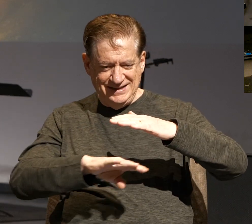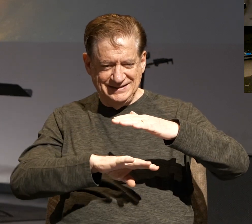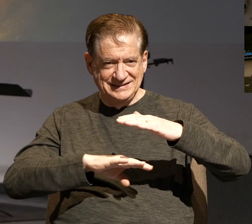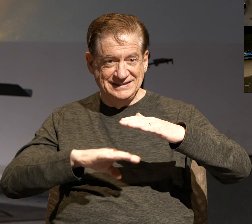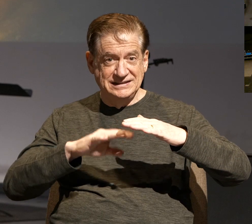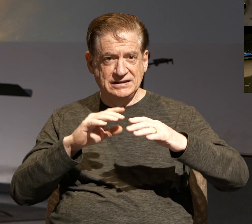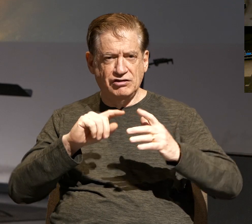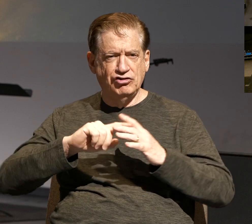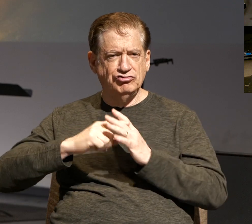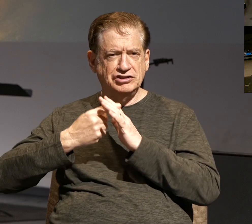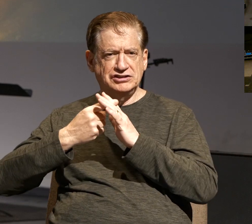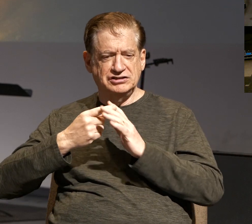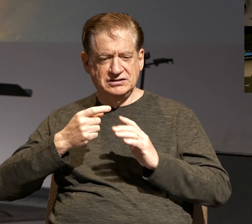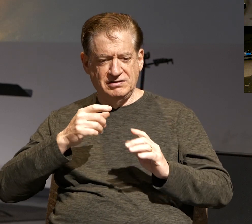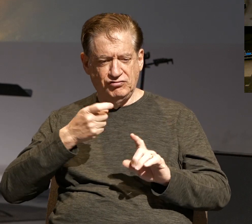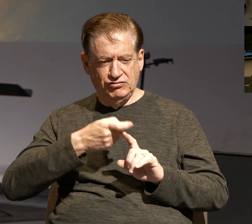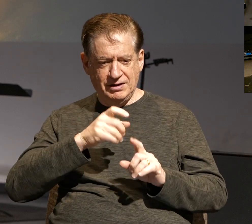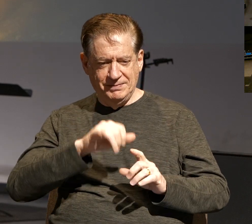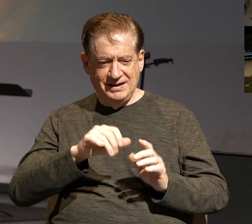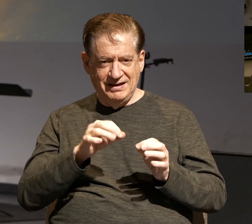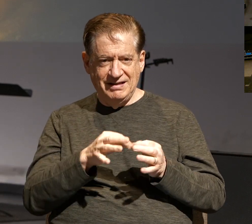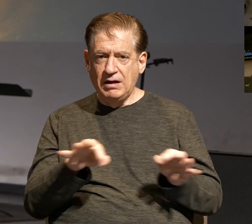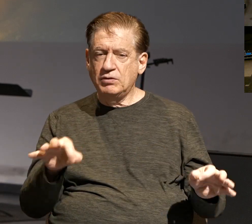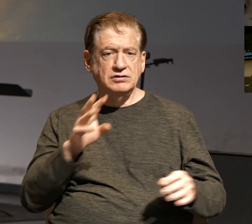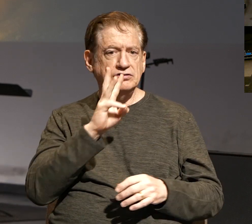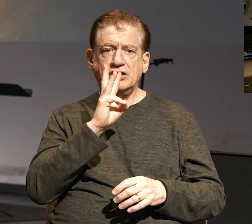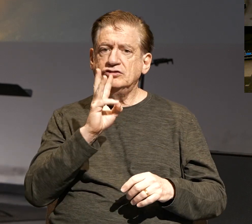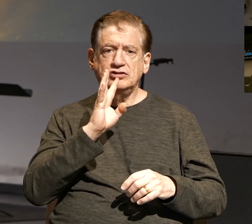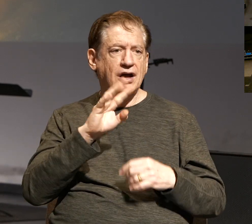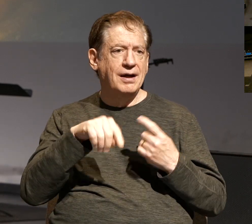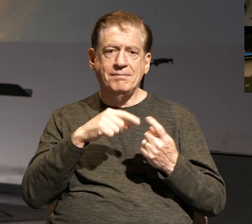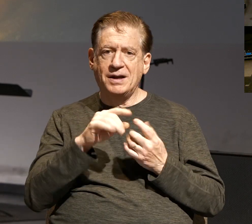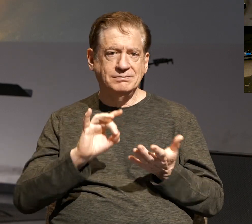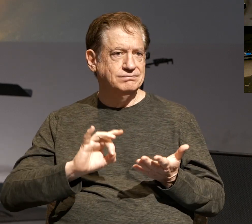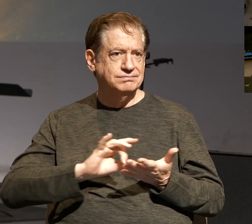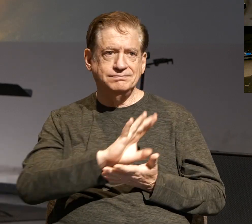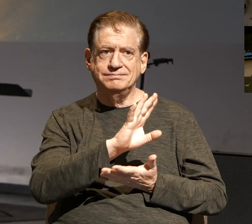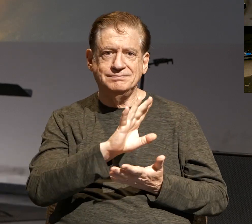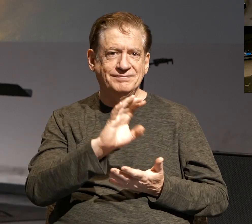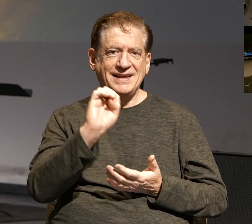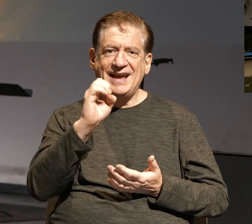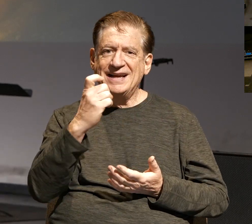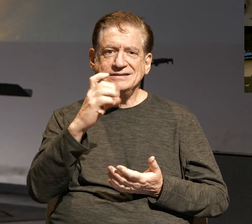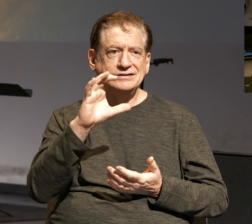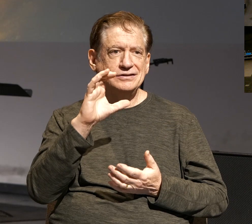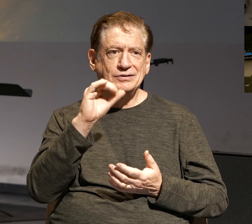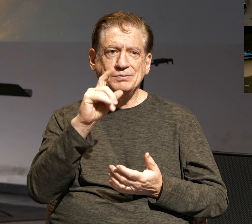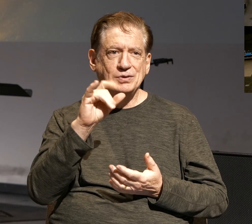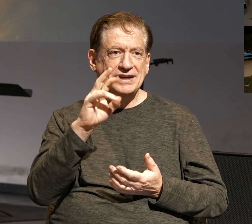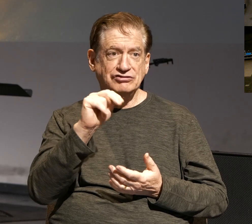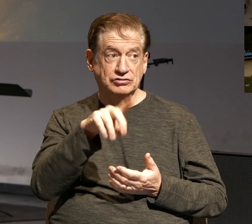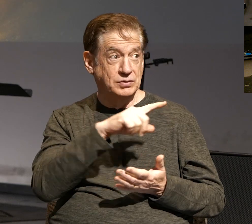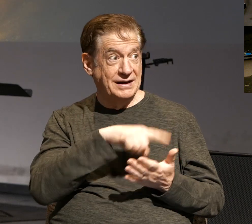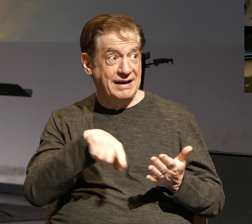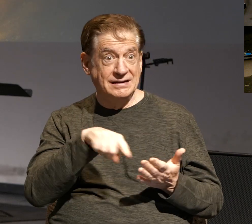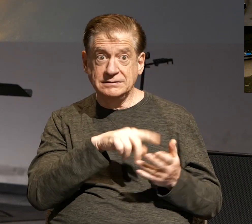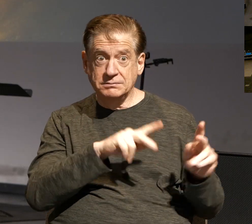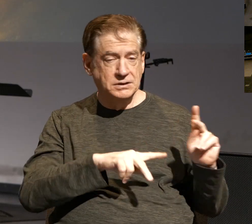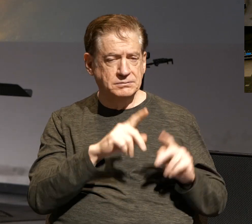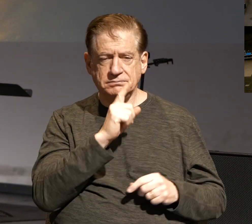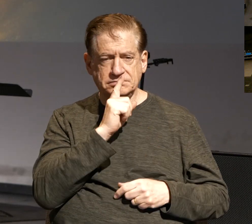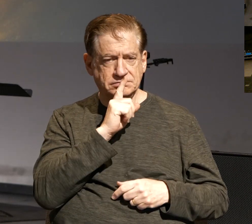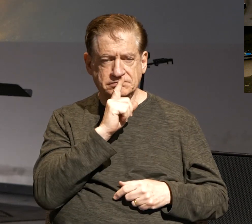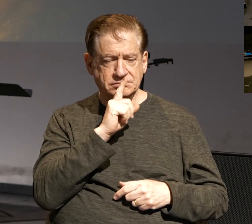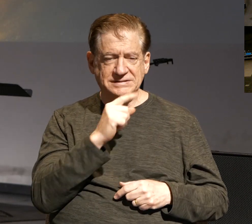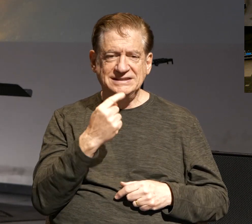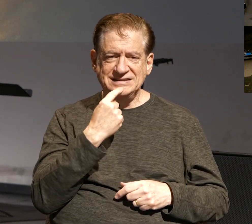He is not talking about excommunication here. He is not saying that you need to cancel these people like